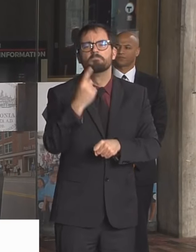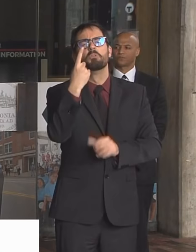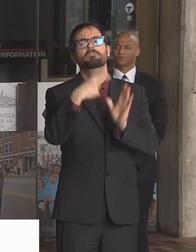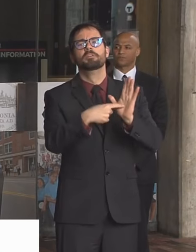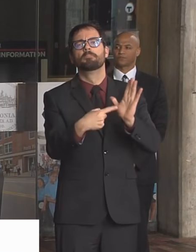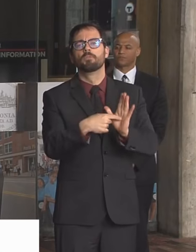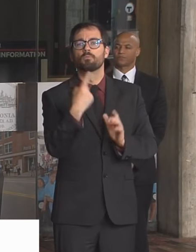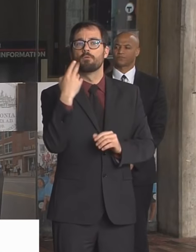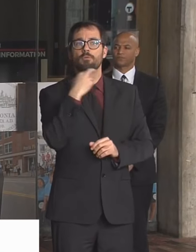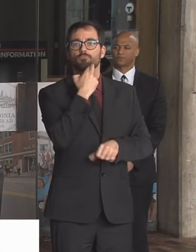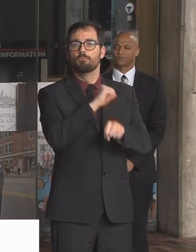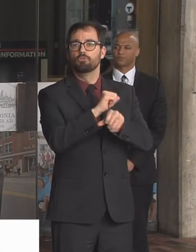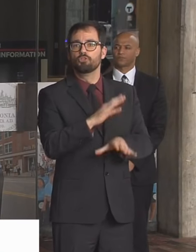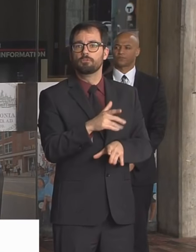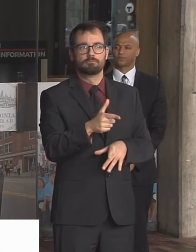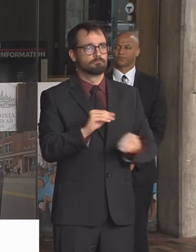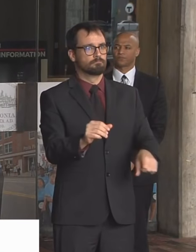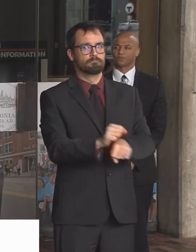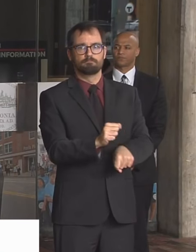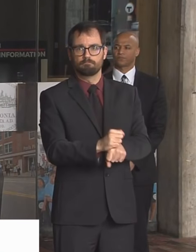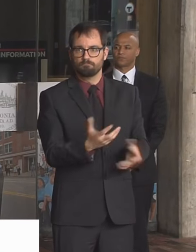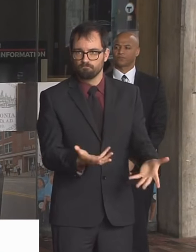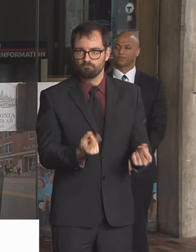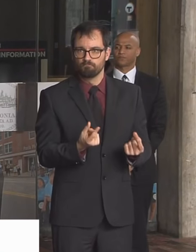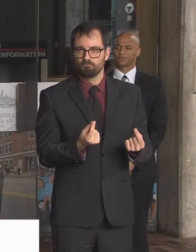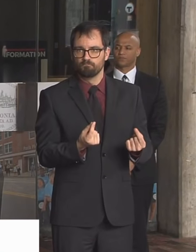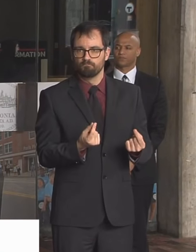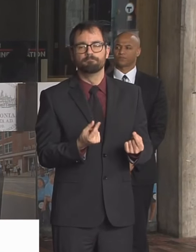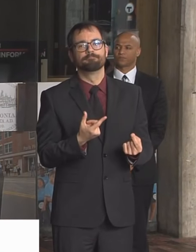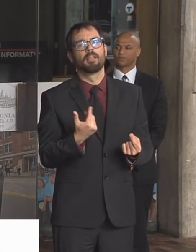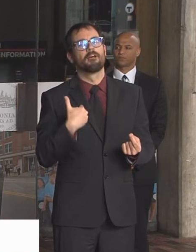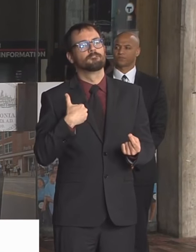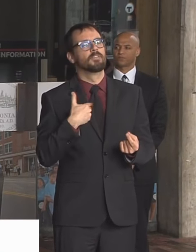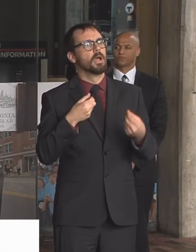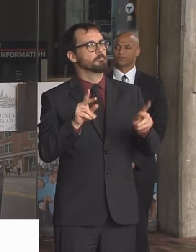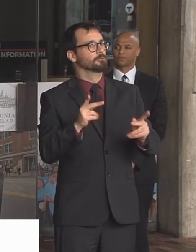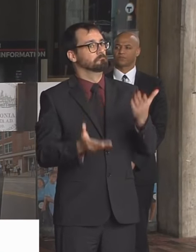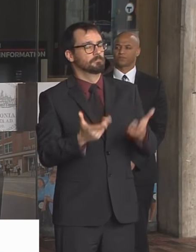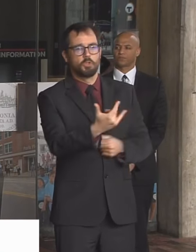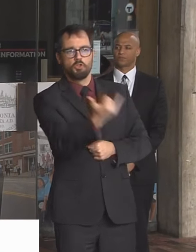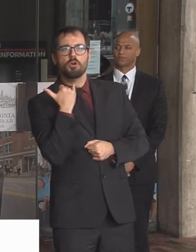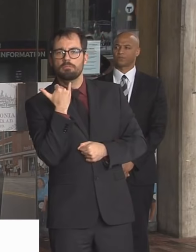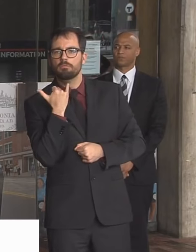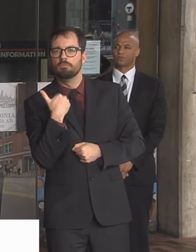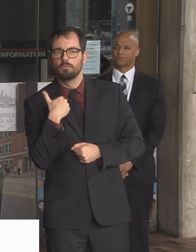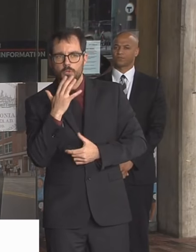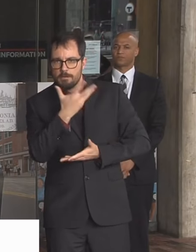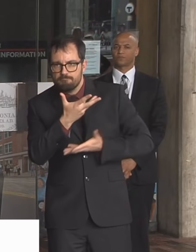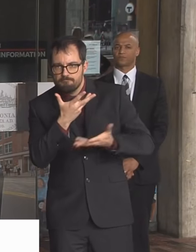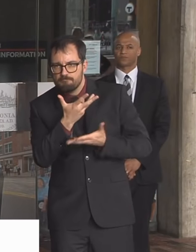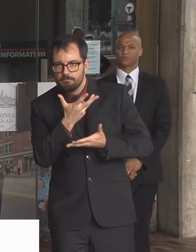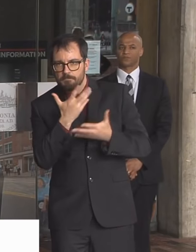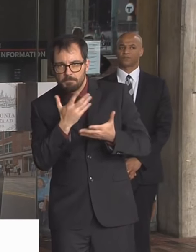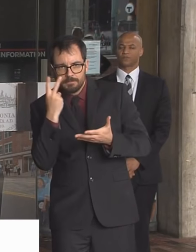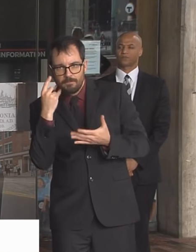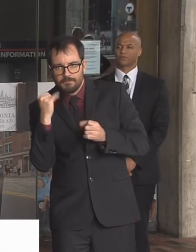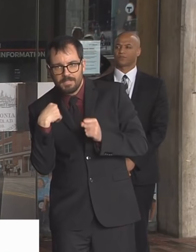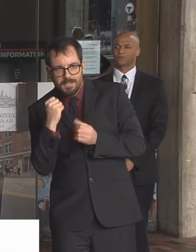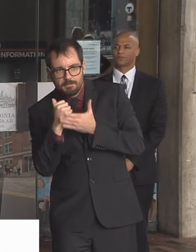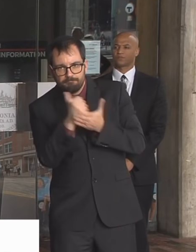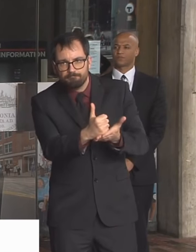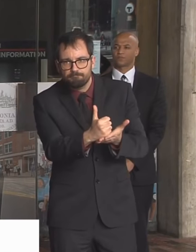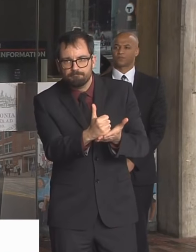do so there might be some opportunities so I'd suggest you call us. We're also developing a new platform called Support Boston Restaurants.